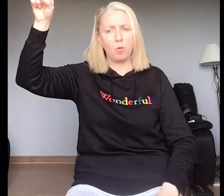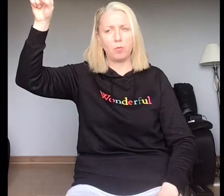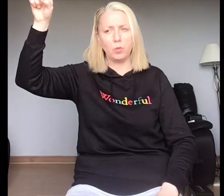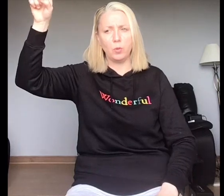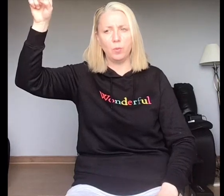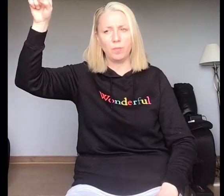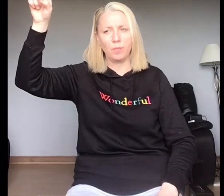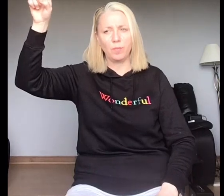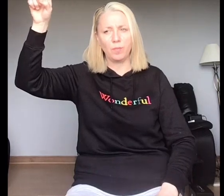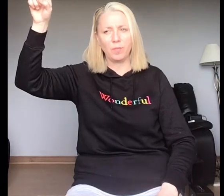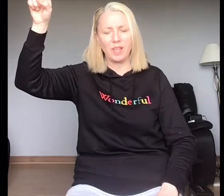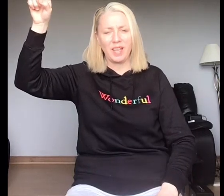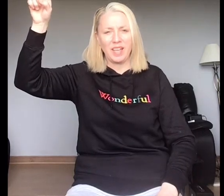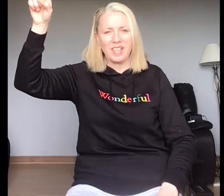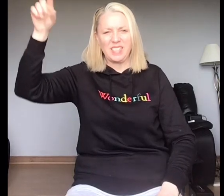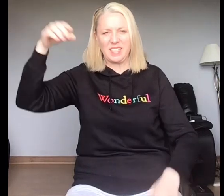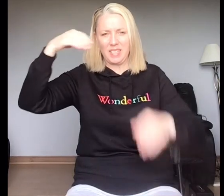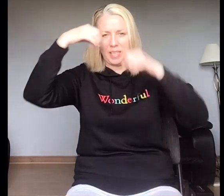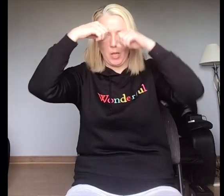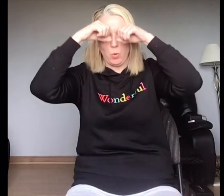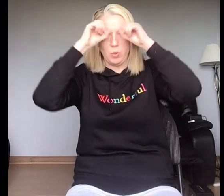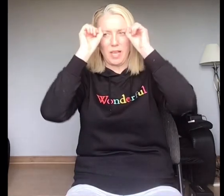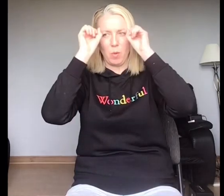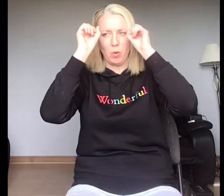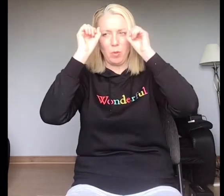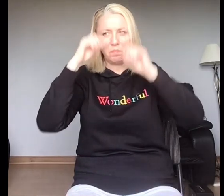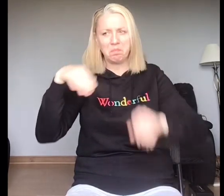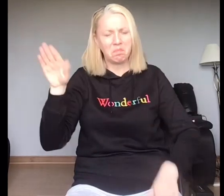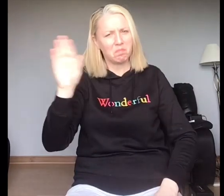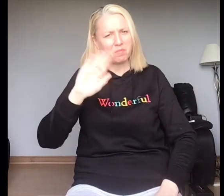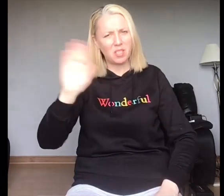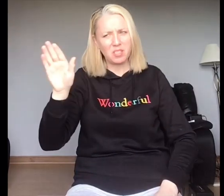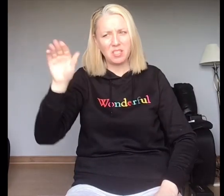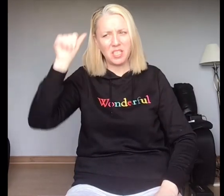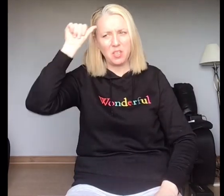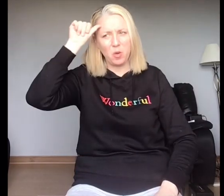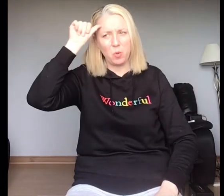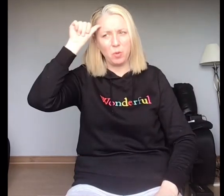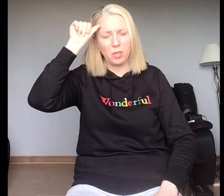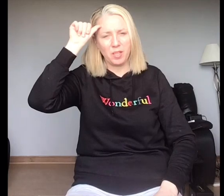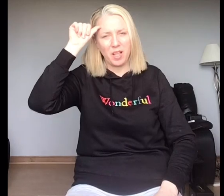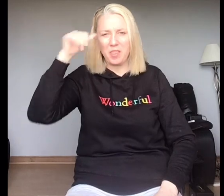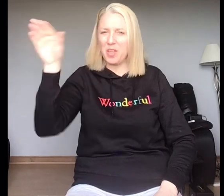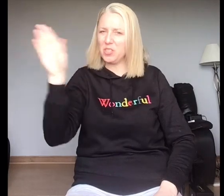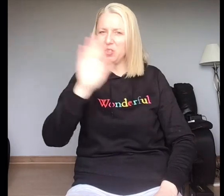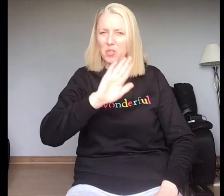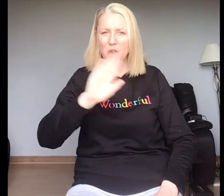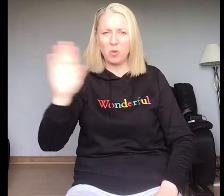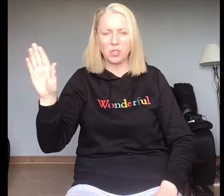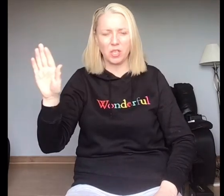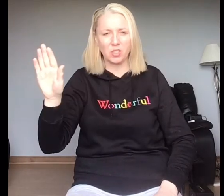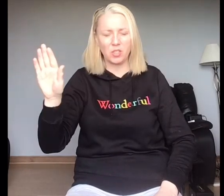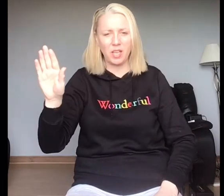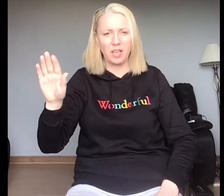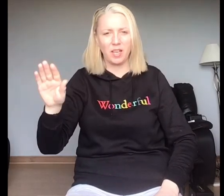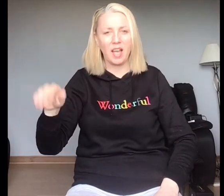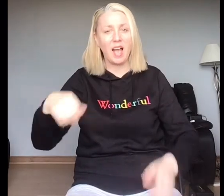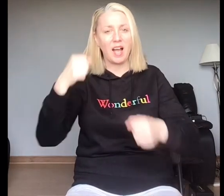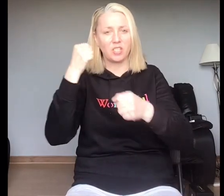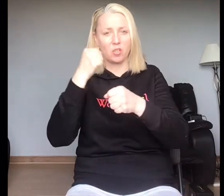flew. Silly old owl, doesn't he know? There's no such thing as a